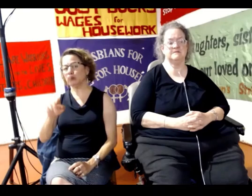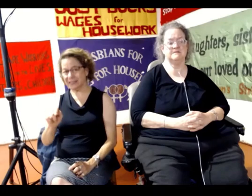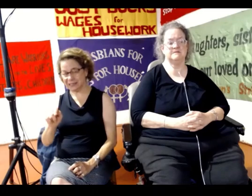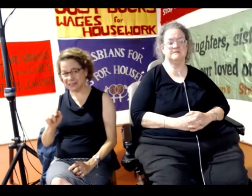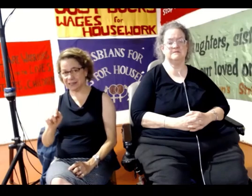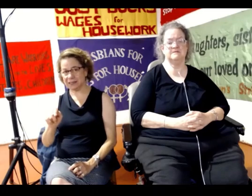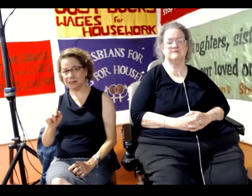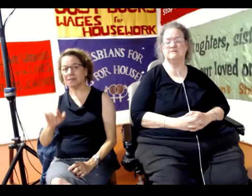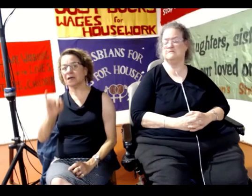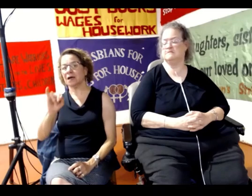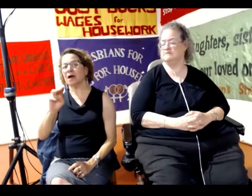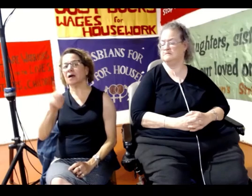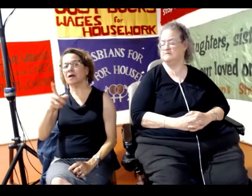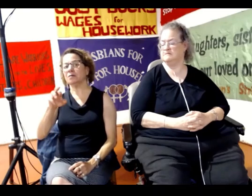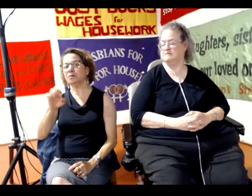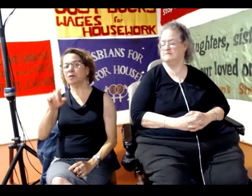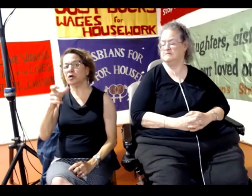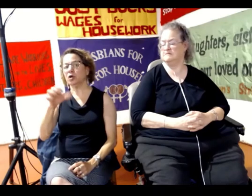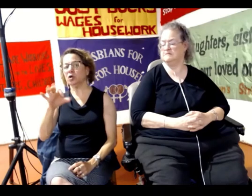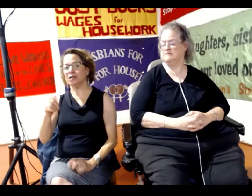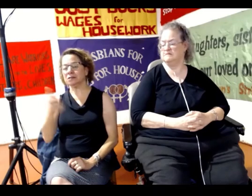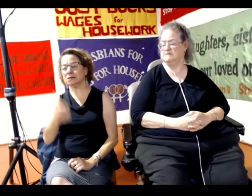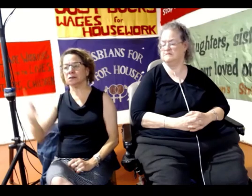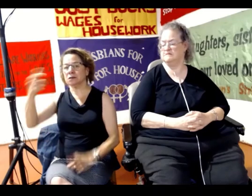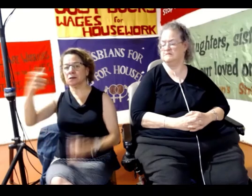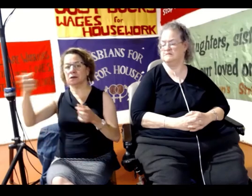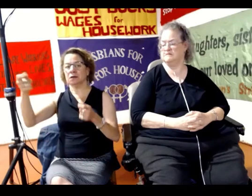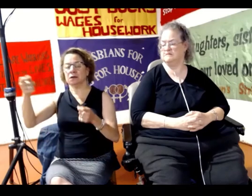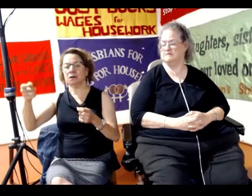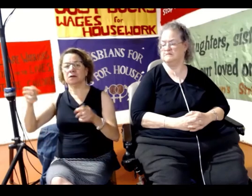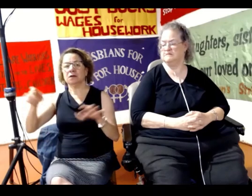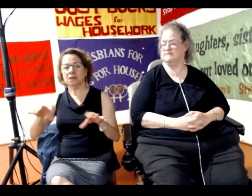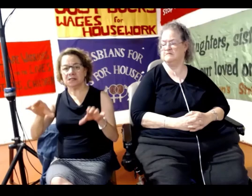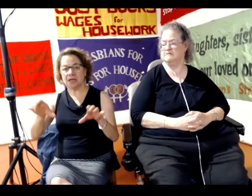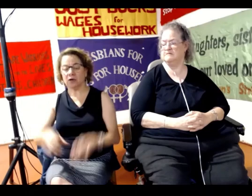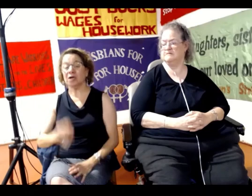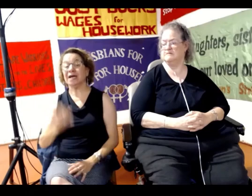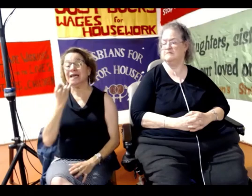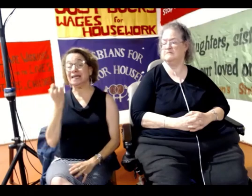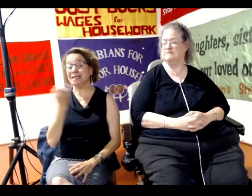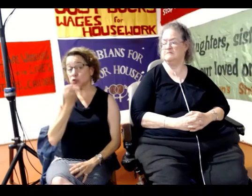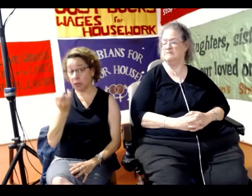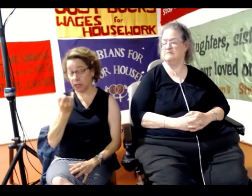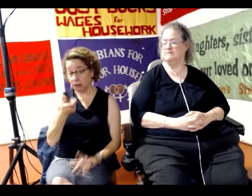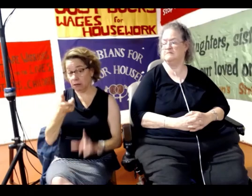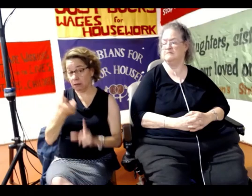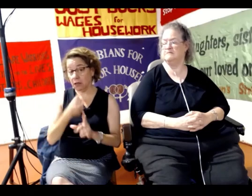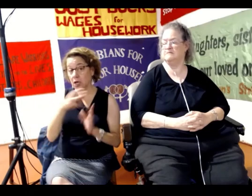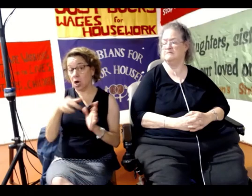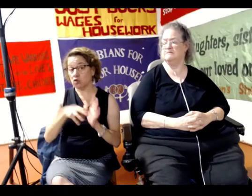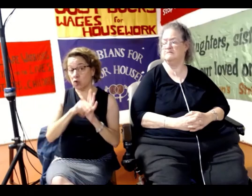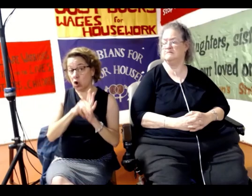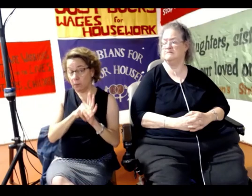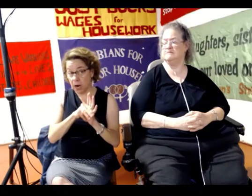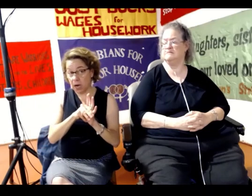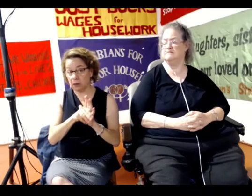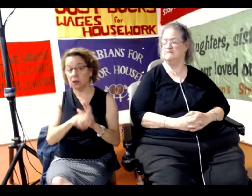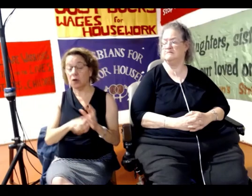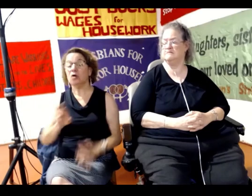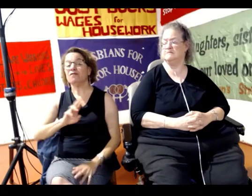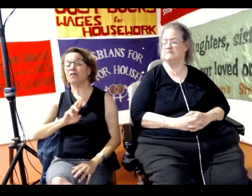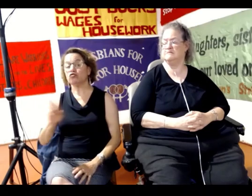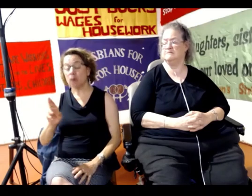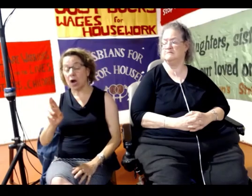imperialist endeavor. Israel has become a role model for right-wing,